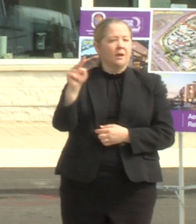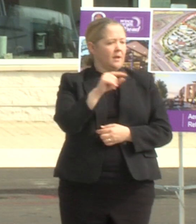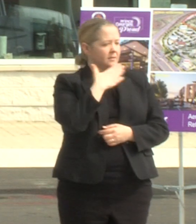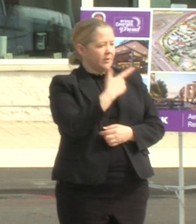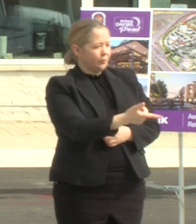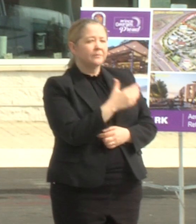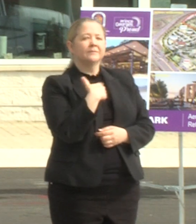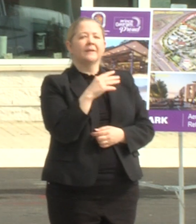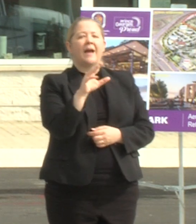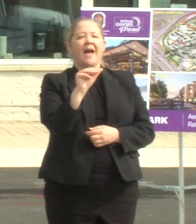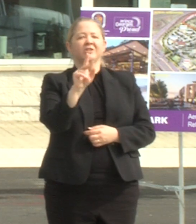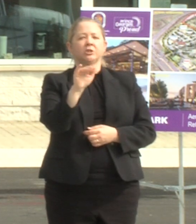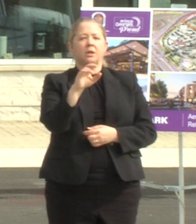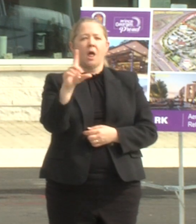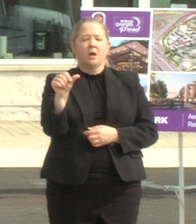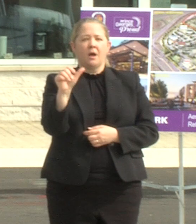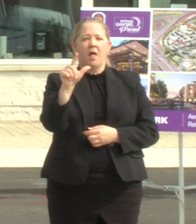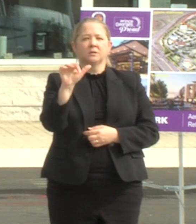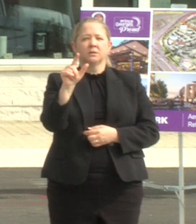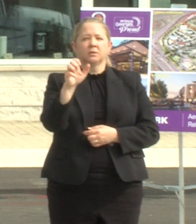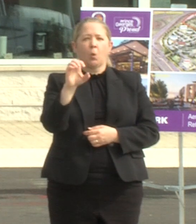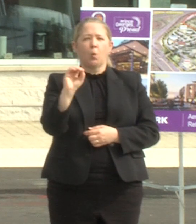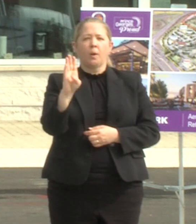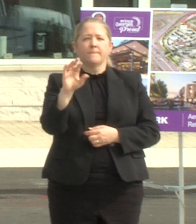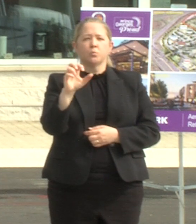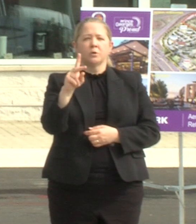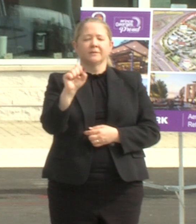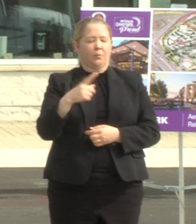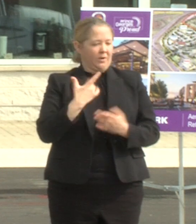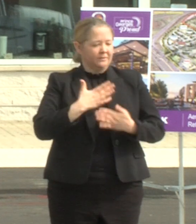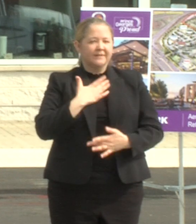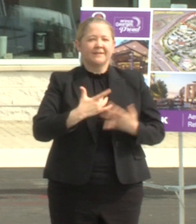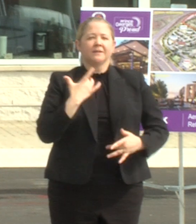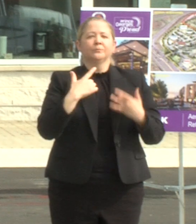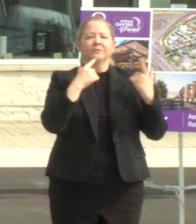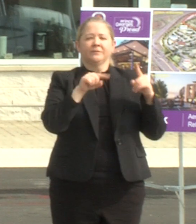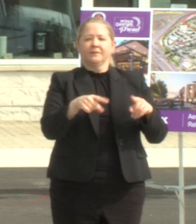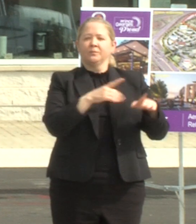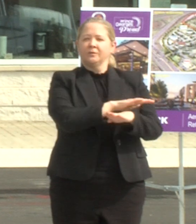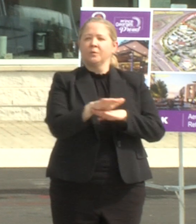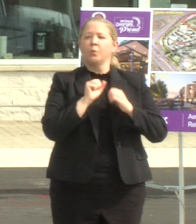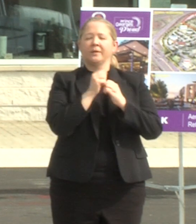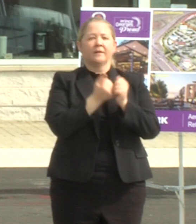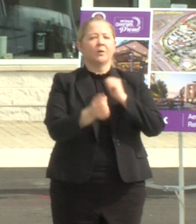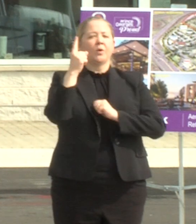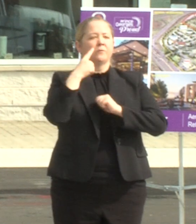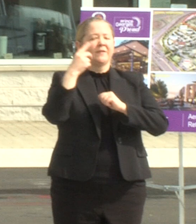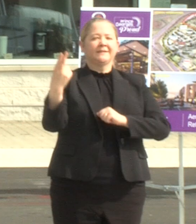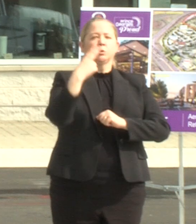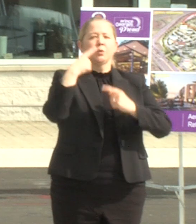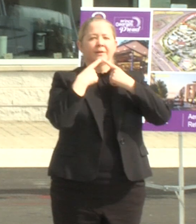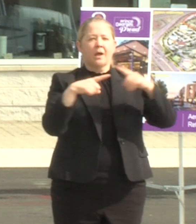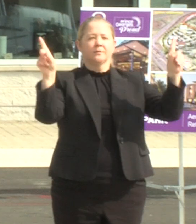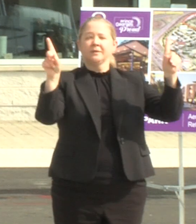team we're pleased to be here this afternoon with each one of you all for this historic announcement um